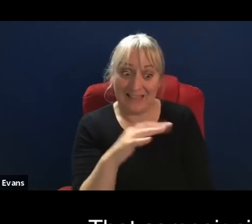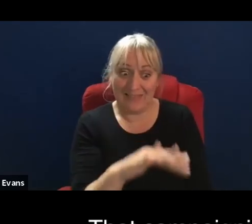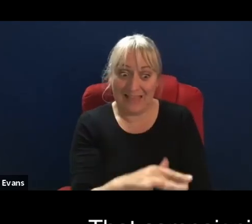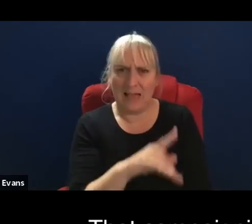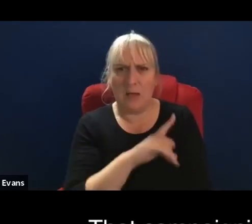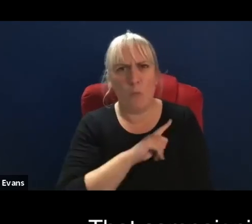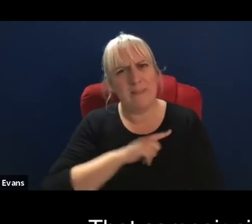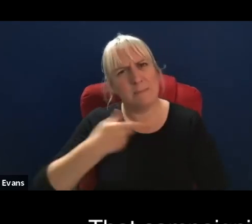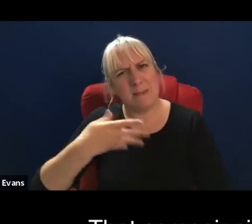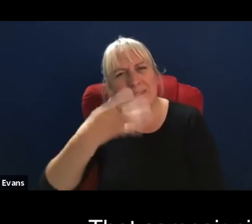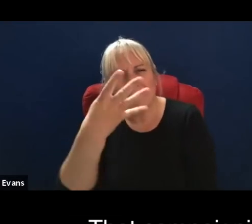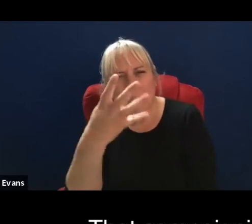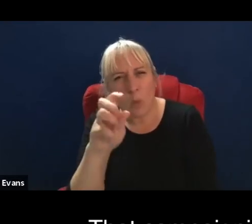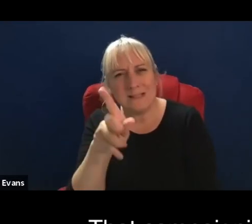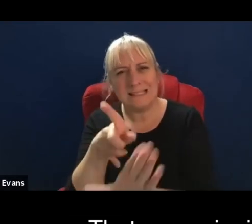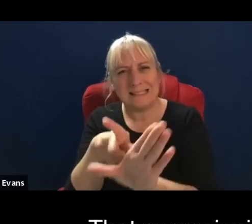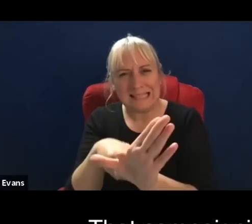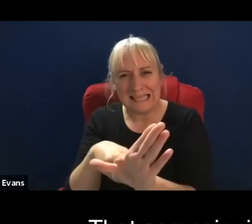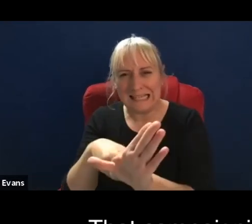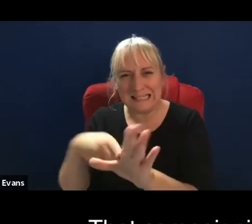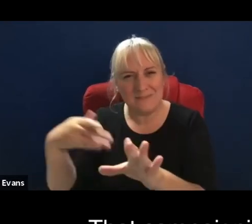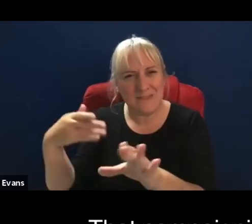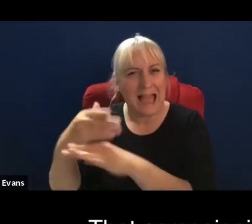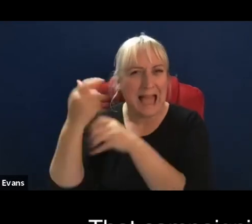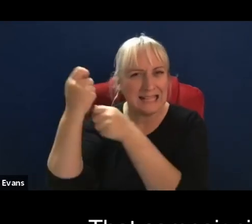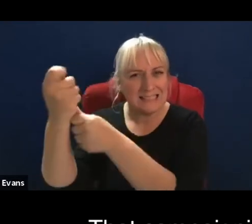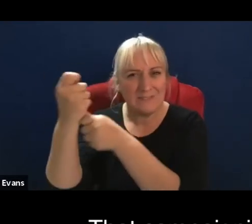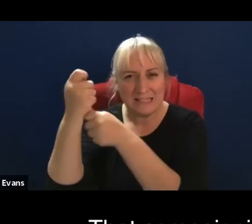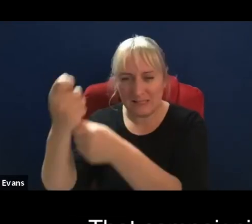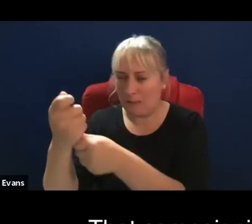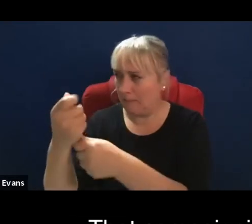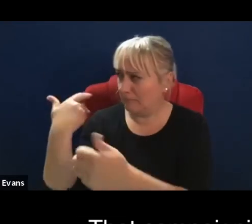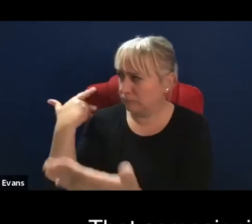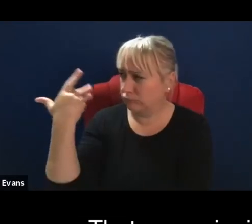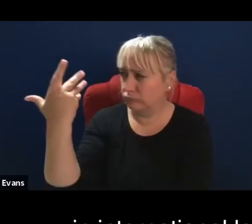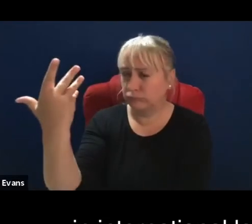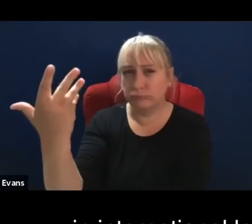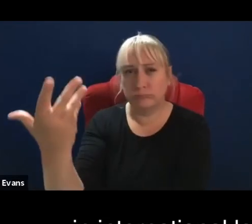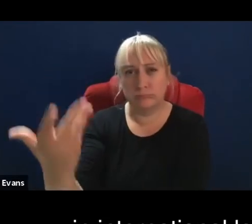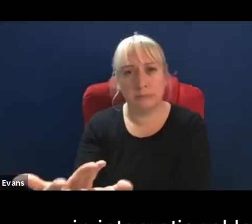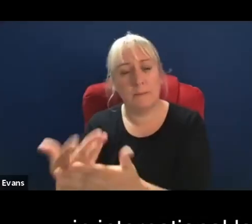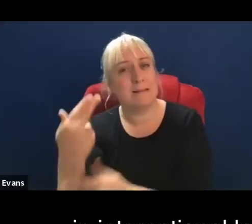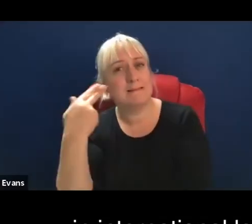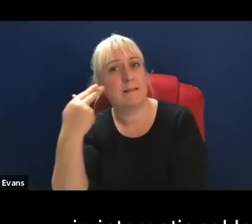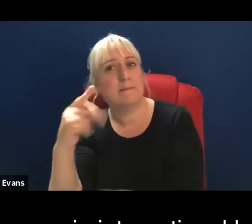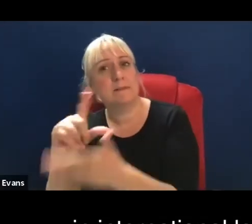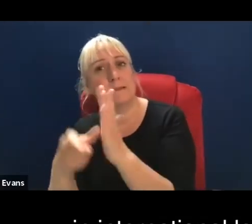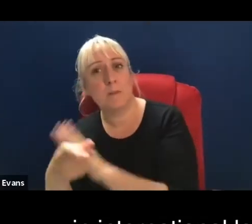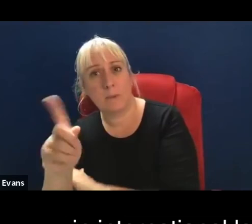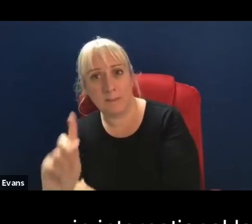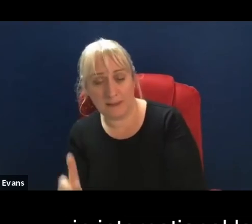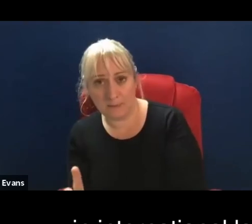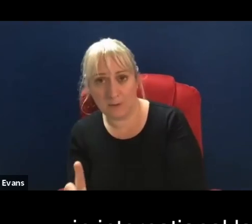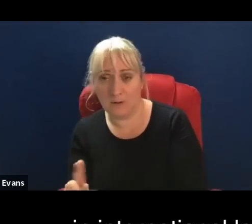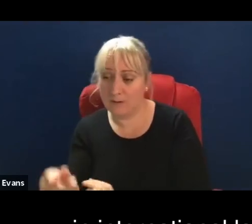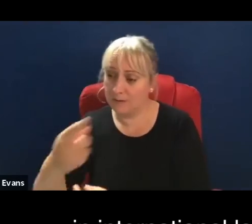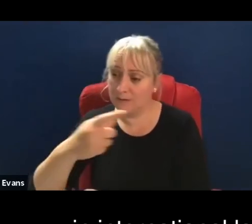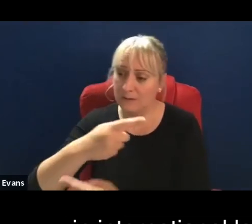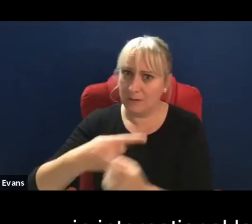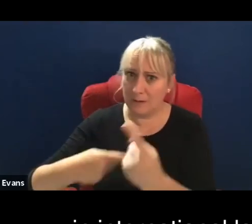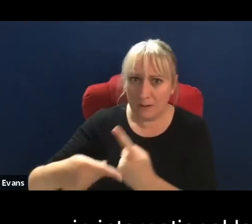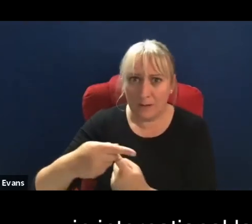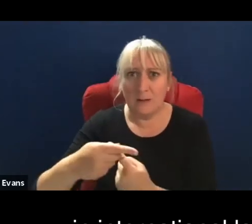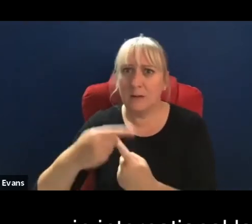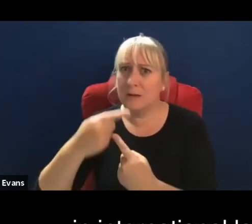and disabled people around the world. That campaigning has been driven by our refusal to continue to be defined in international law